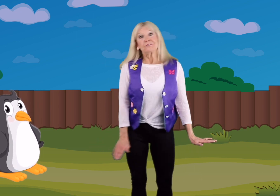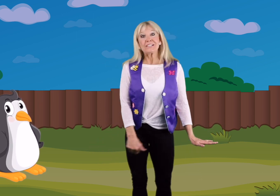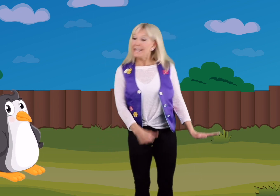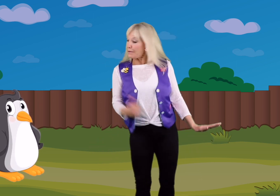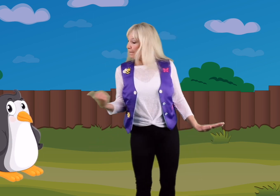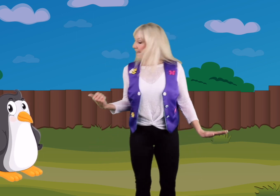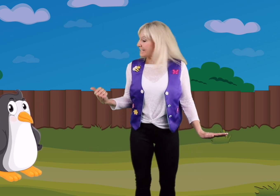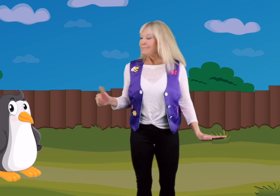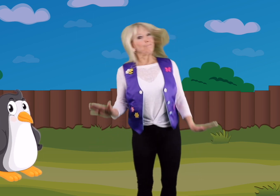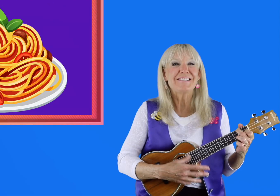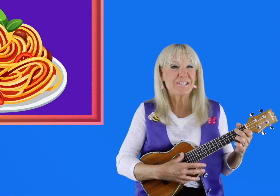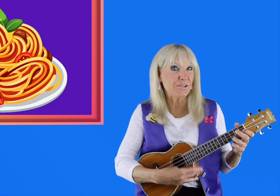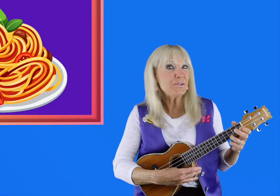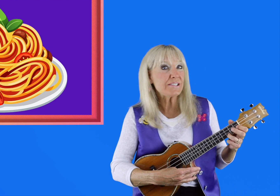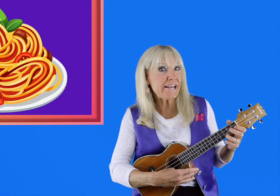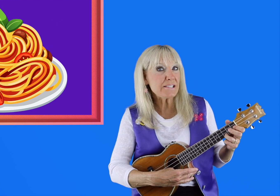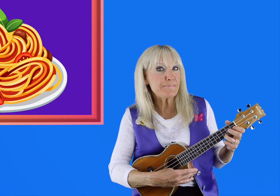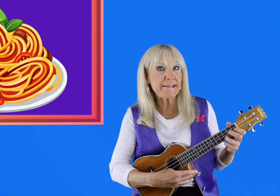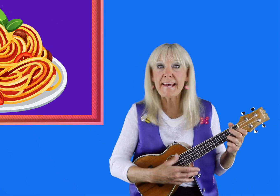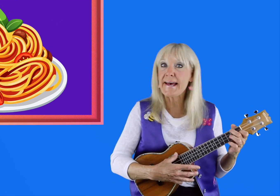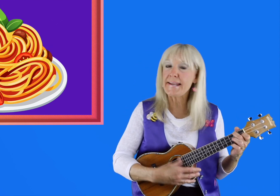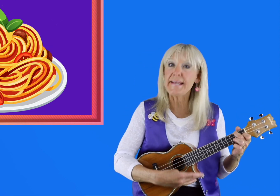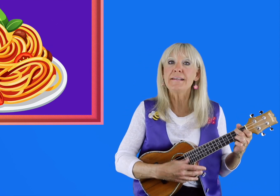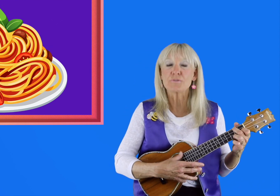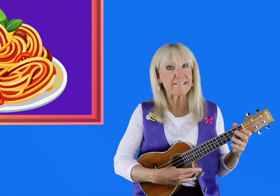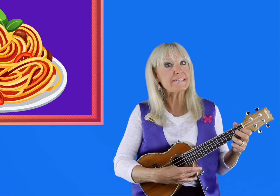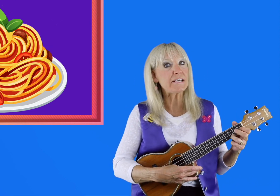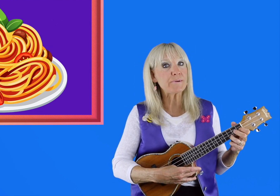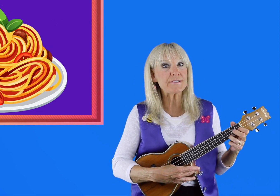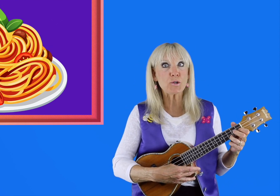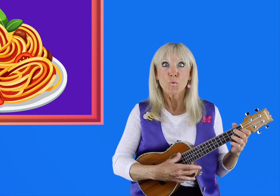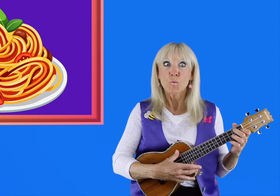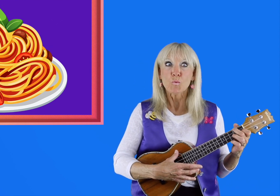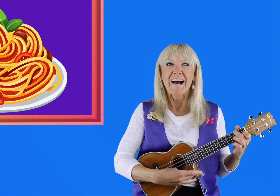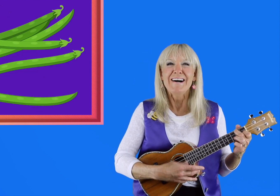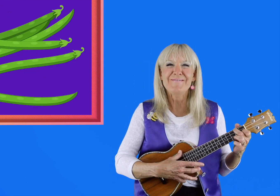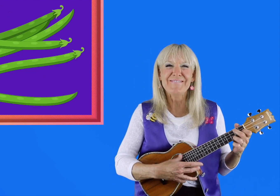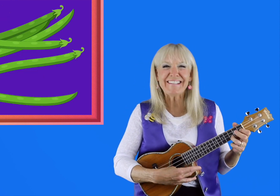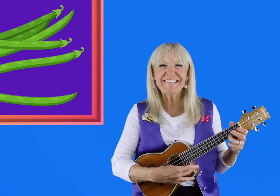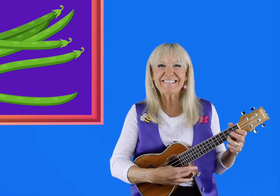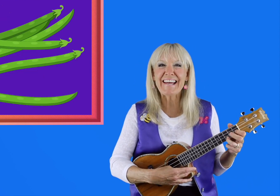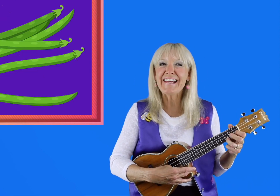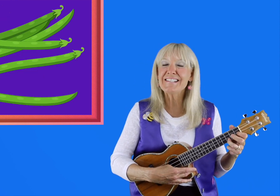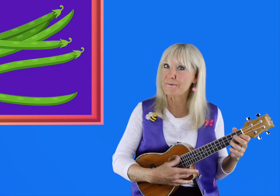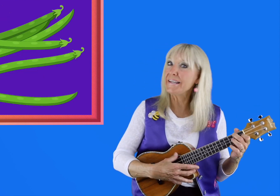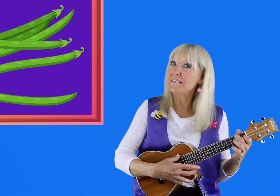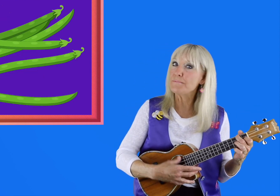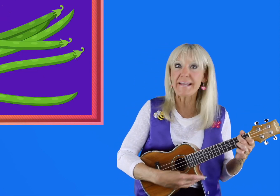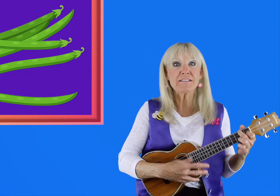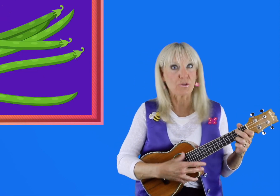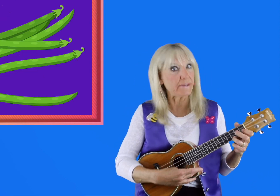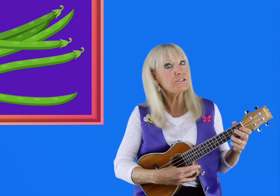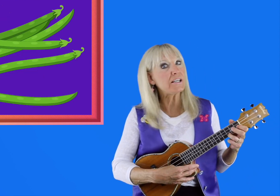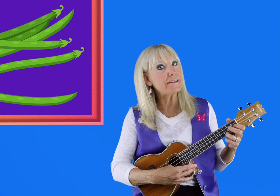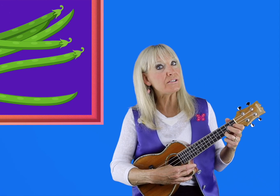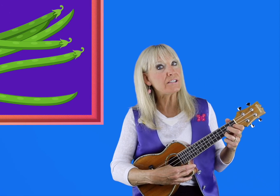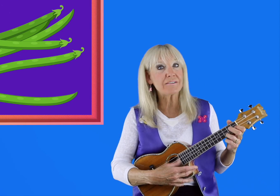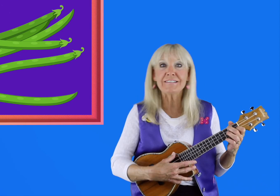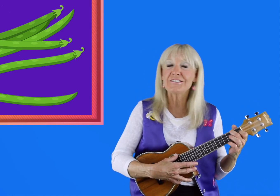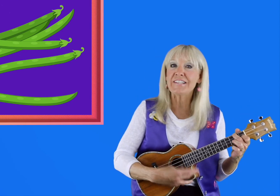just like Pete! Tuesday spaghetti, twisty, twisty! Monday string beans, crunchy, crunchy, crunchy!